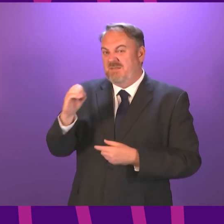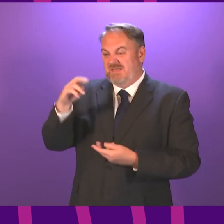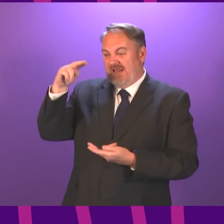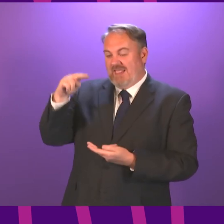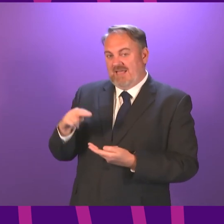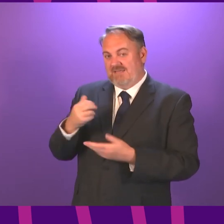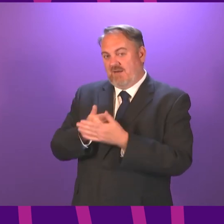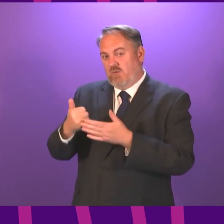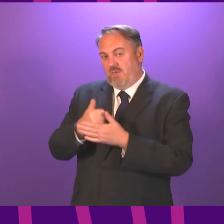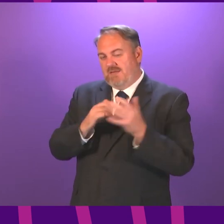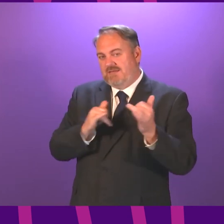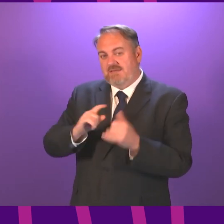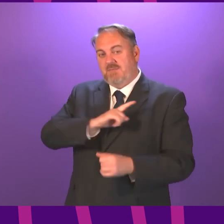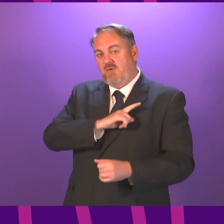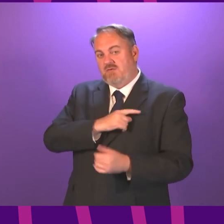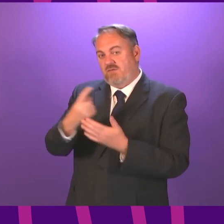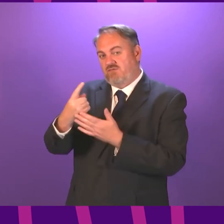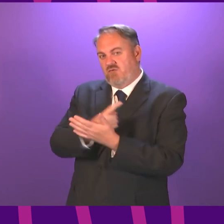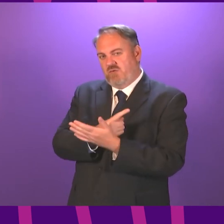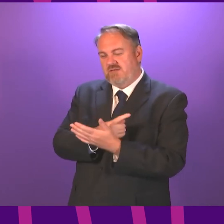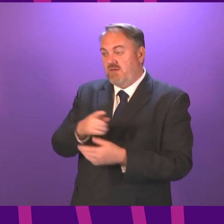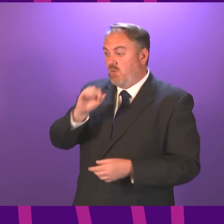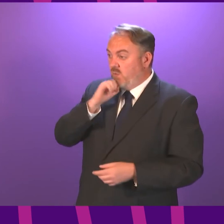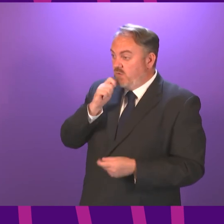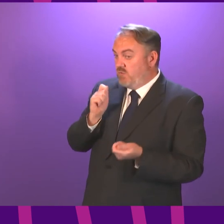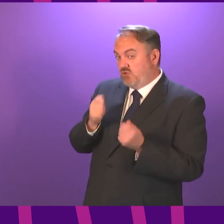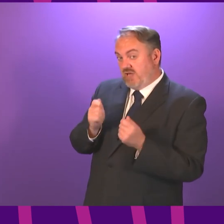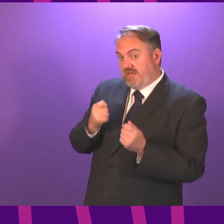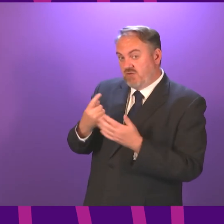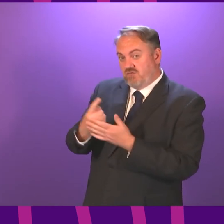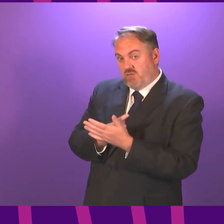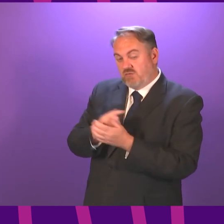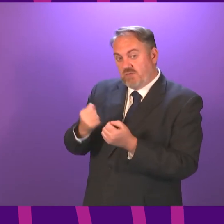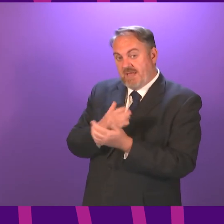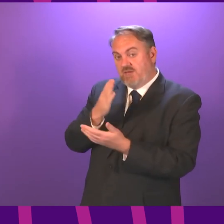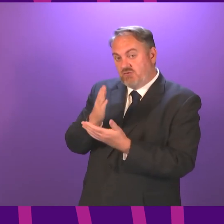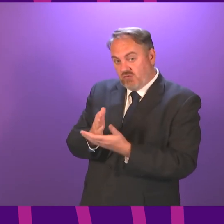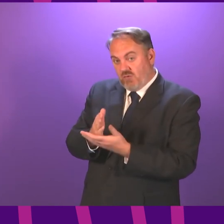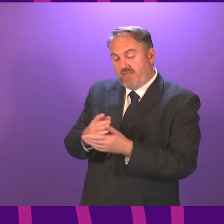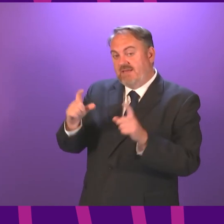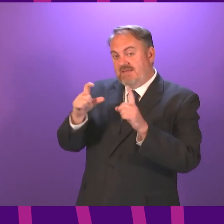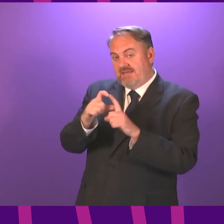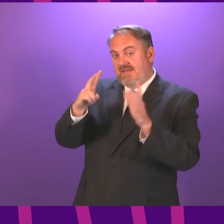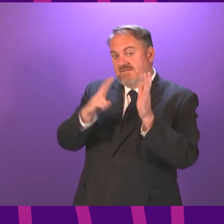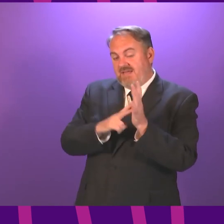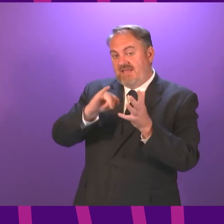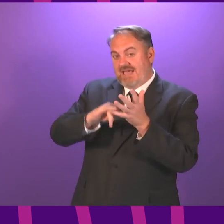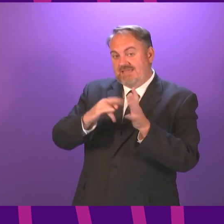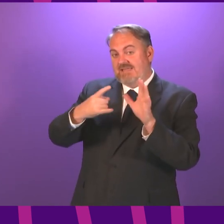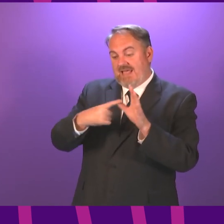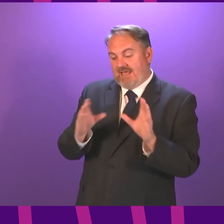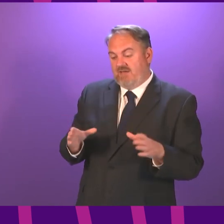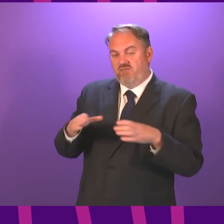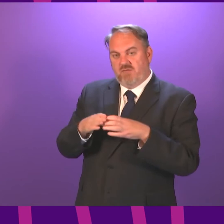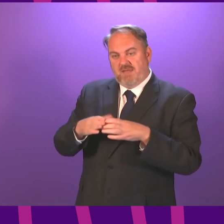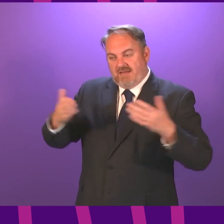the exam conditions Will the First Minister look to relax the rule in order that DVSA can increase testing capacity and ease the plight